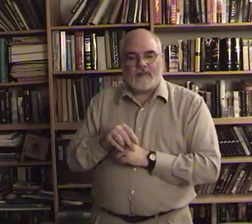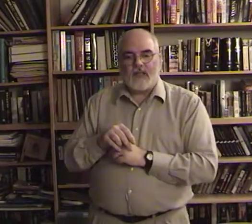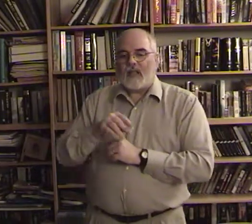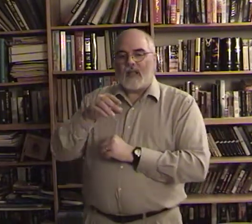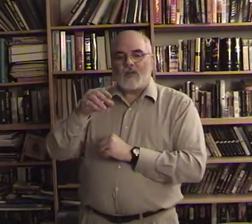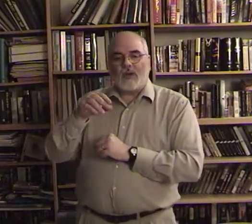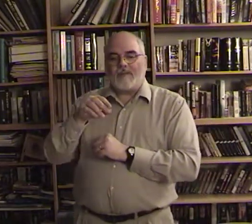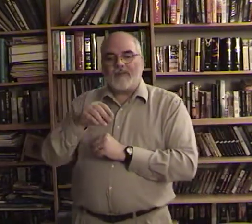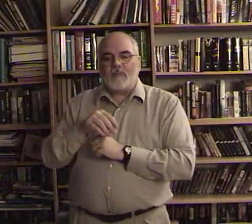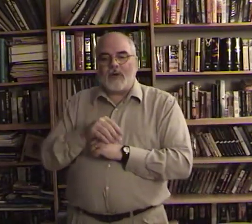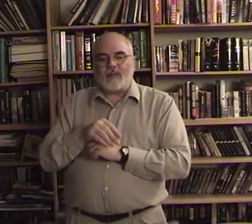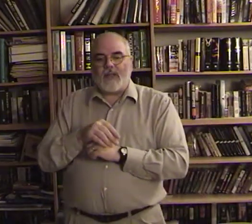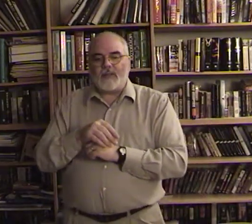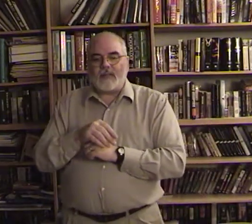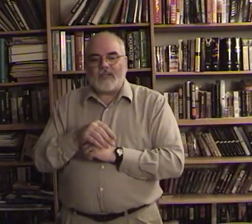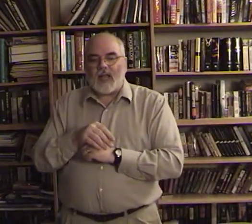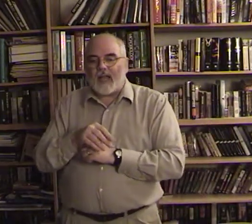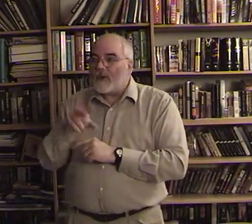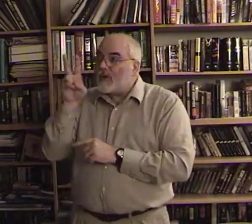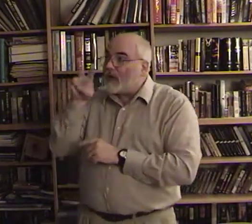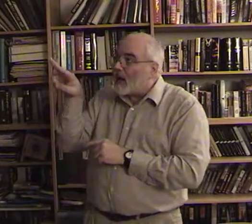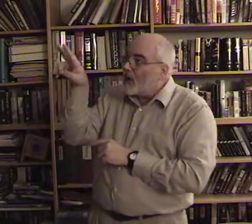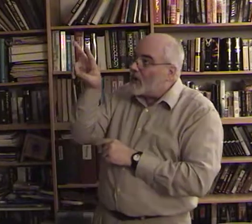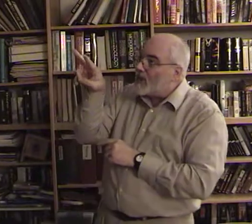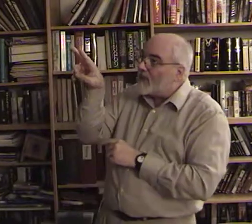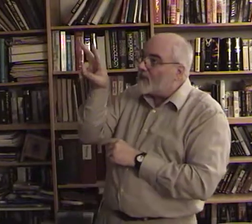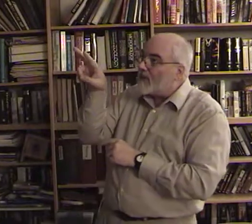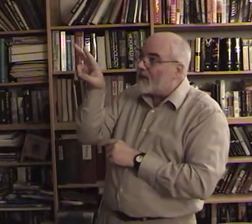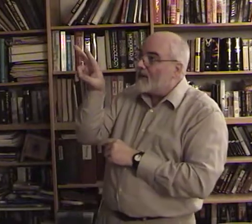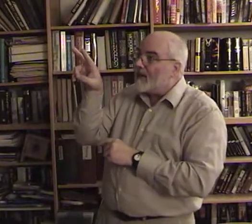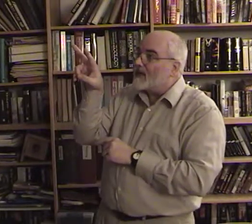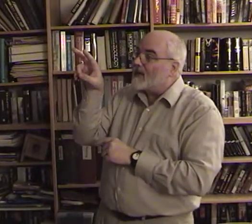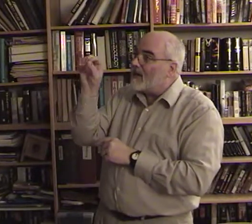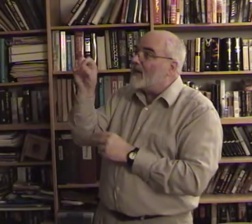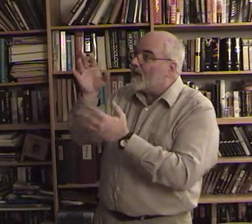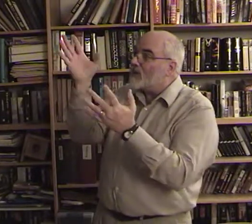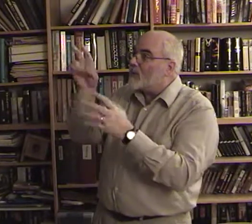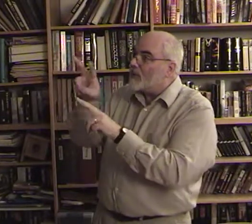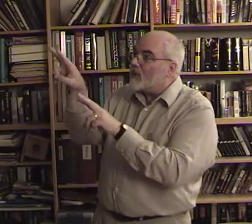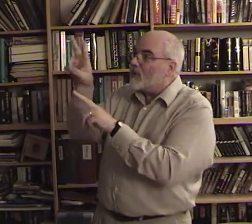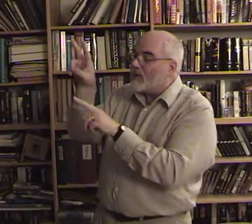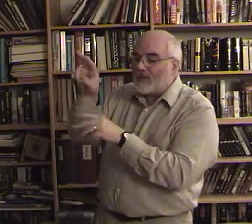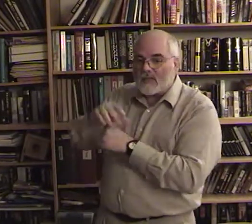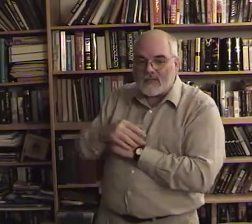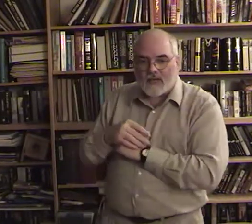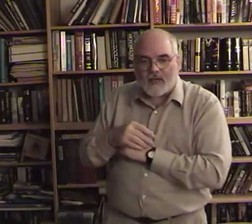and you don't have to even put it into the sky they were just kind of looking up there it's clear that's what they were doing looking into the sky